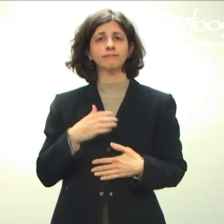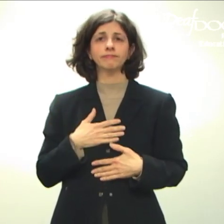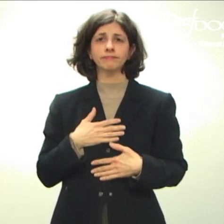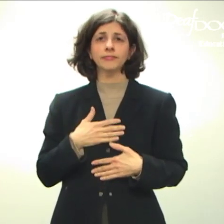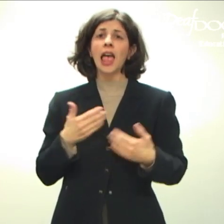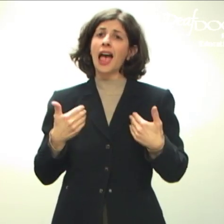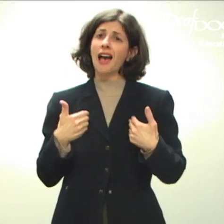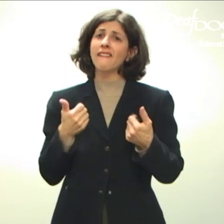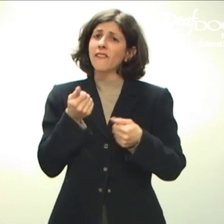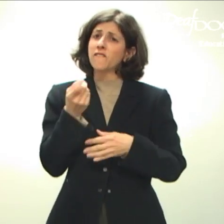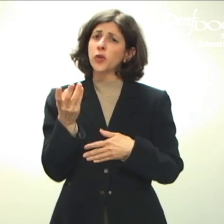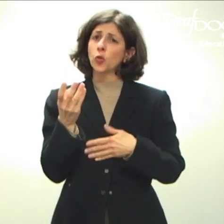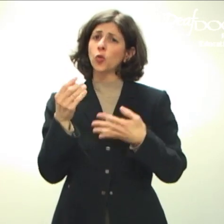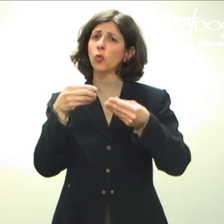Here's a few.